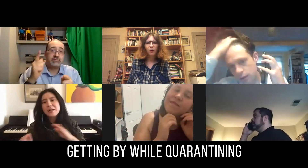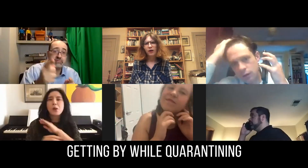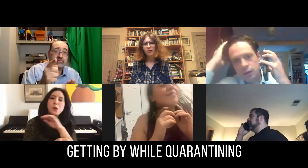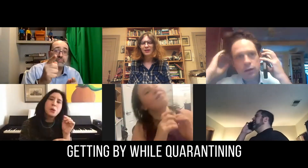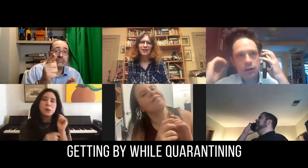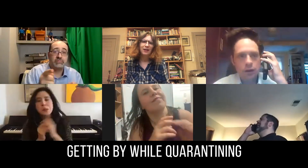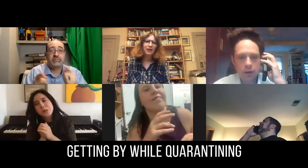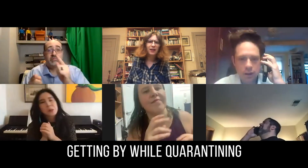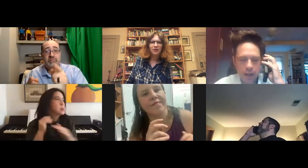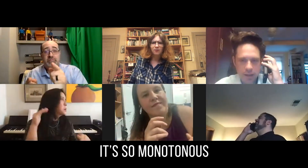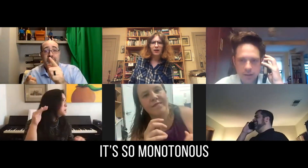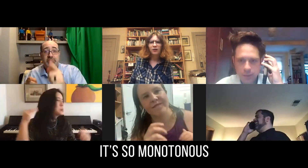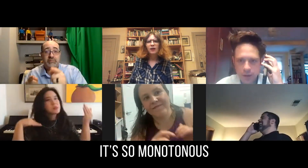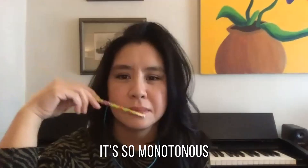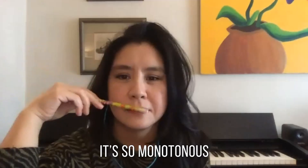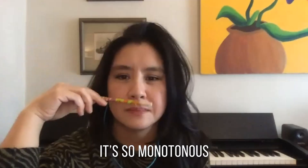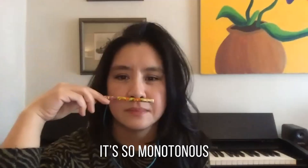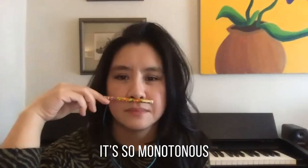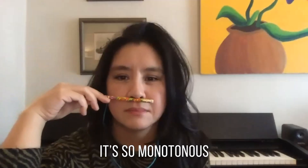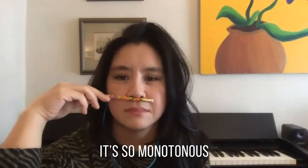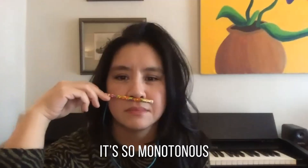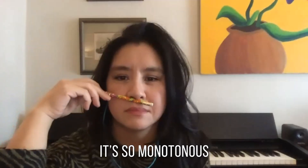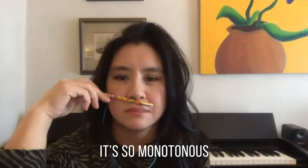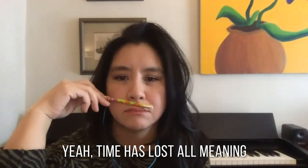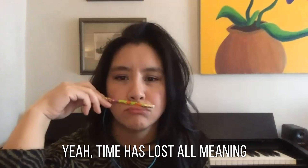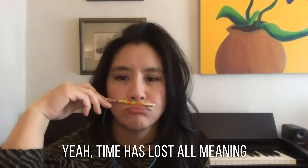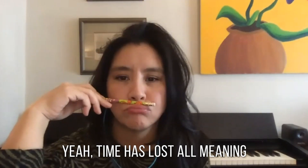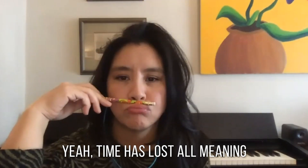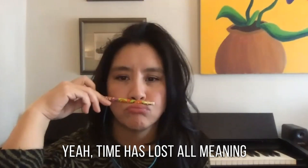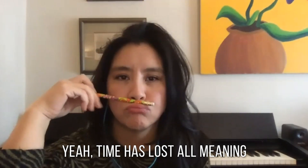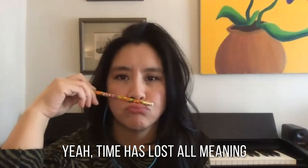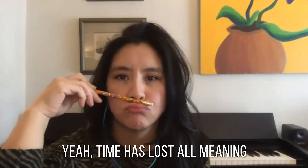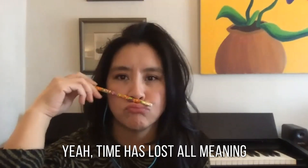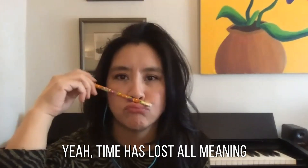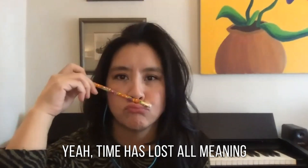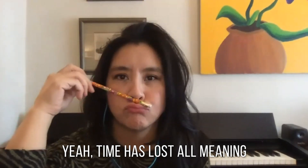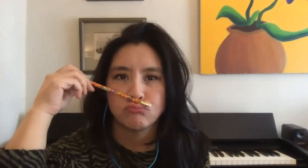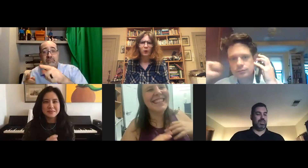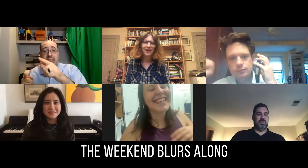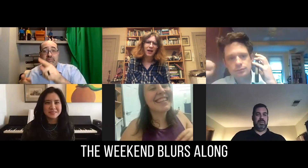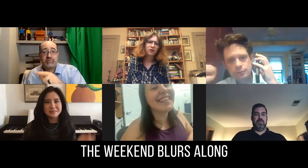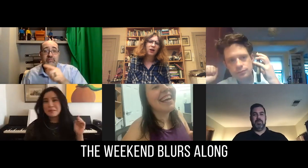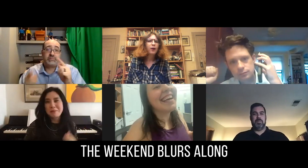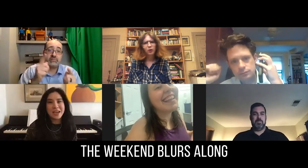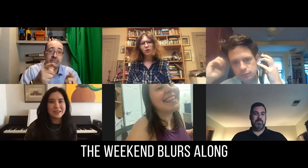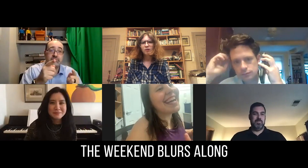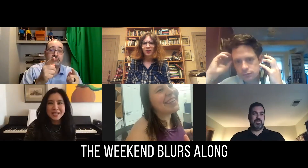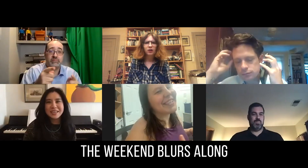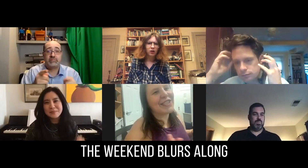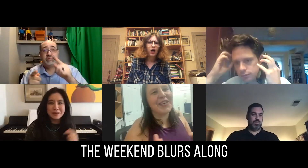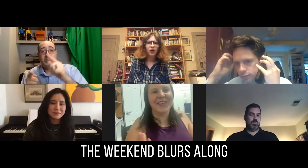by while quarantining. It's so monotonous, yeah, time has lost all meaning. The weekend